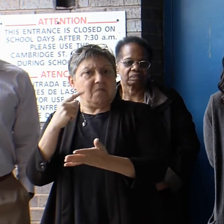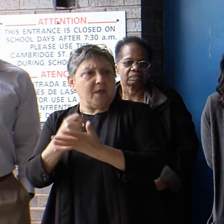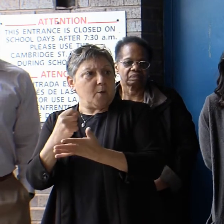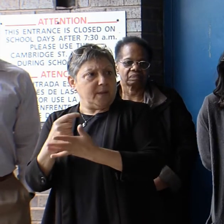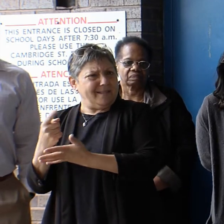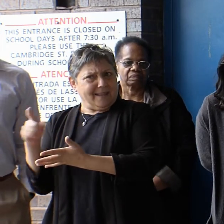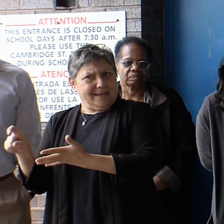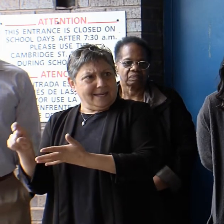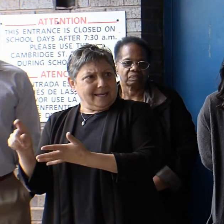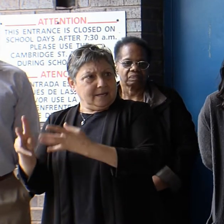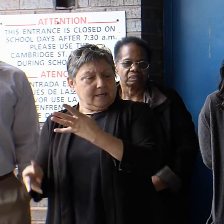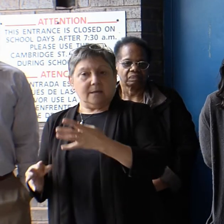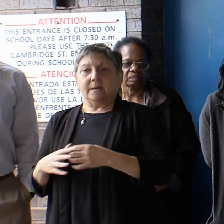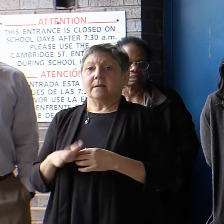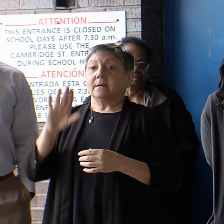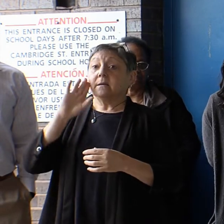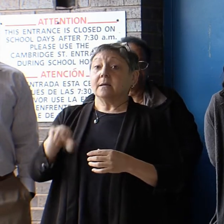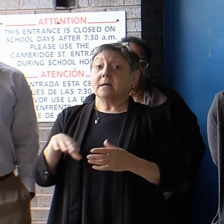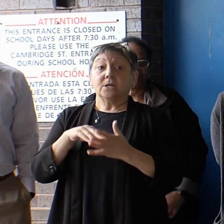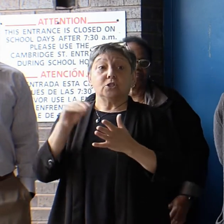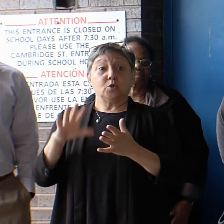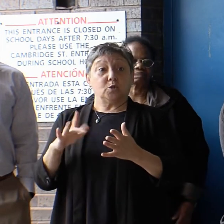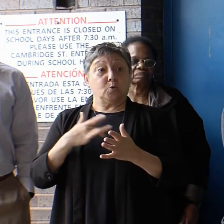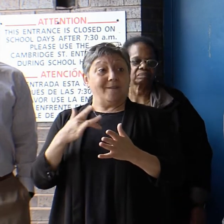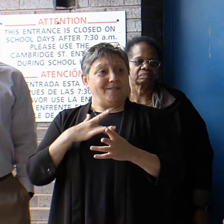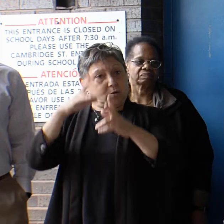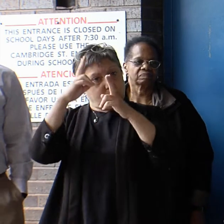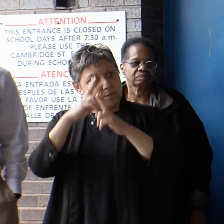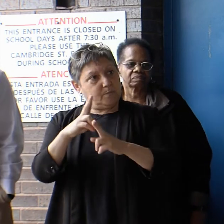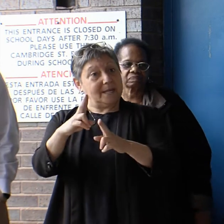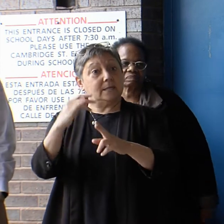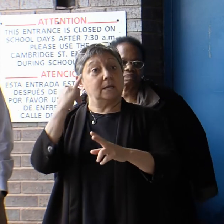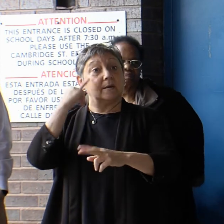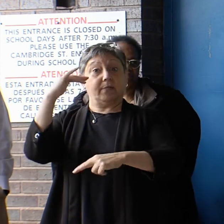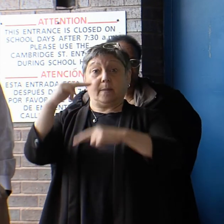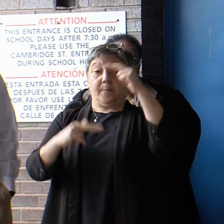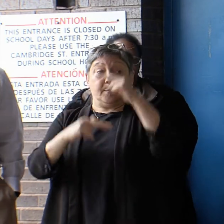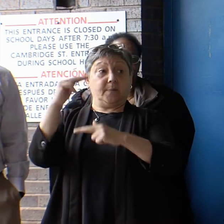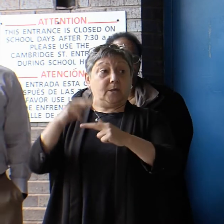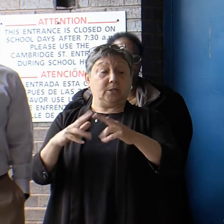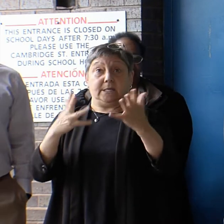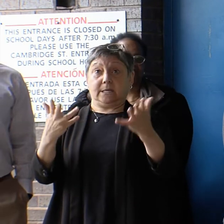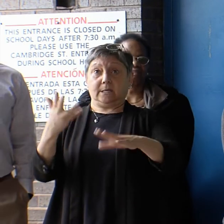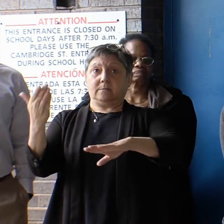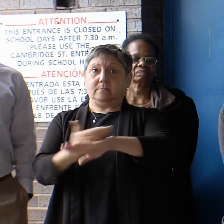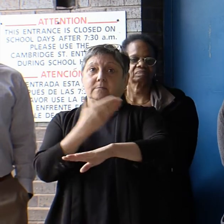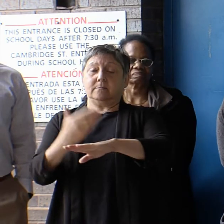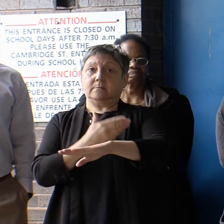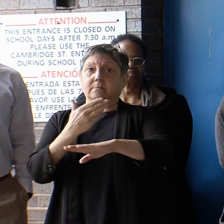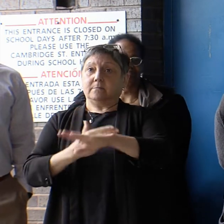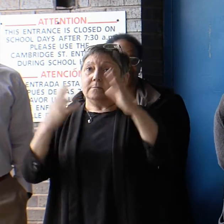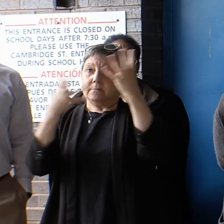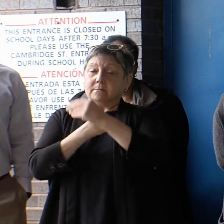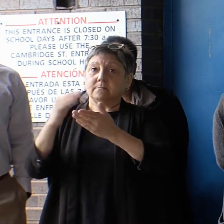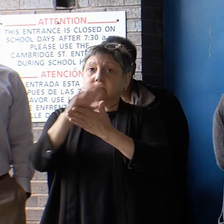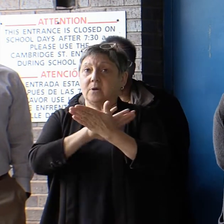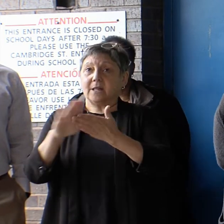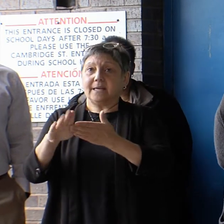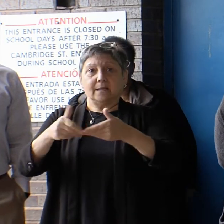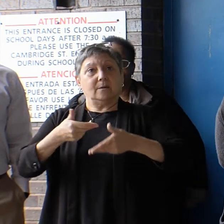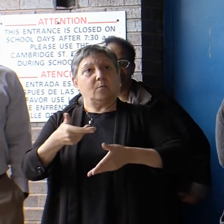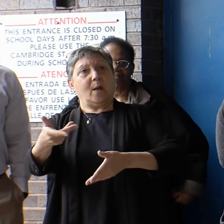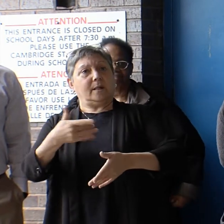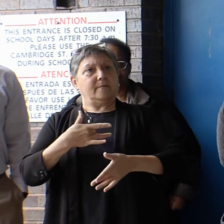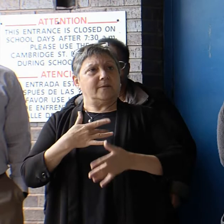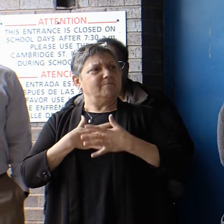We also know that students are more likely to feel respected and cared for when their school buildings and classrooms are up to date, welcoming and facilitate their learning.